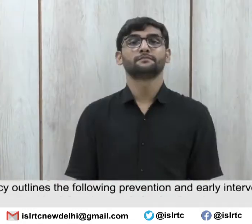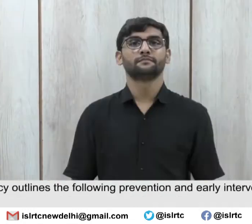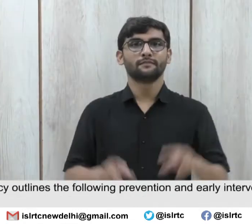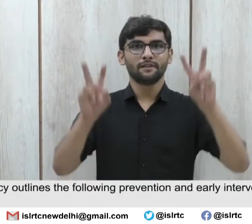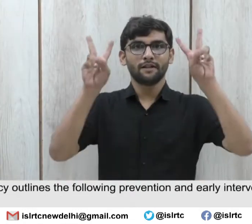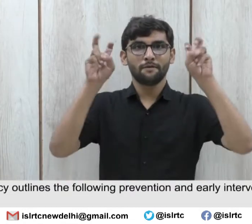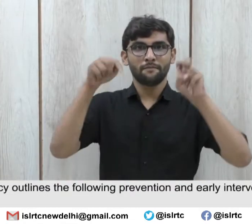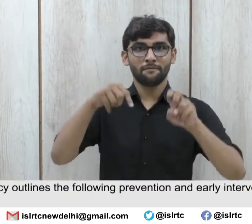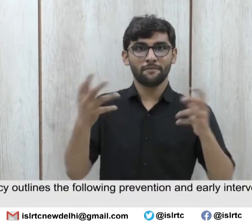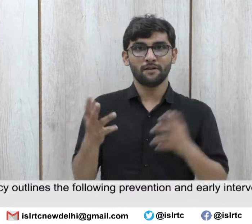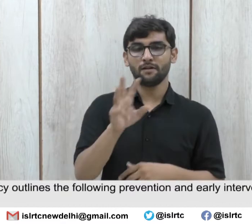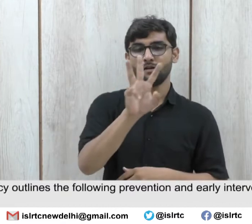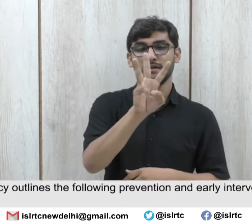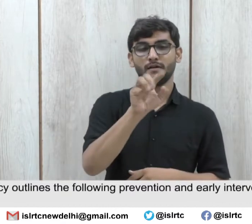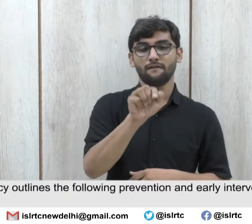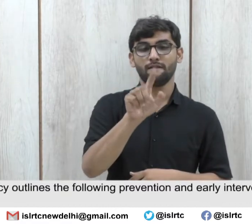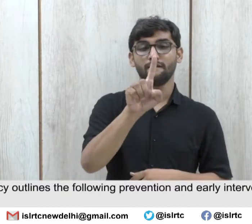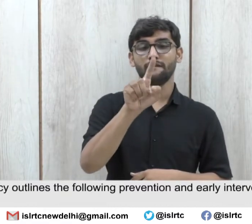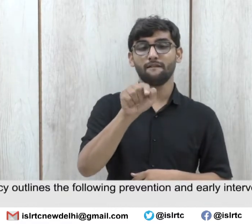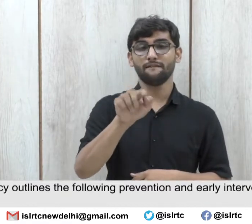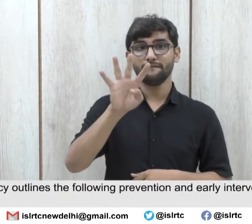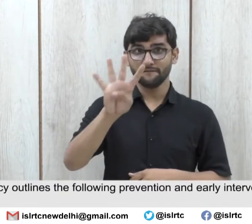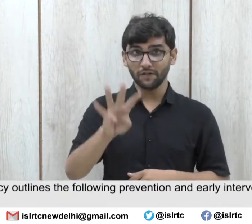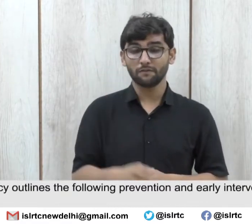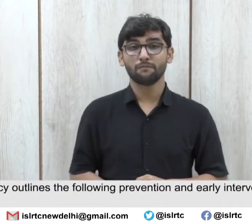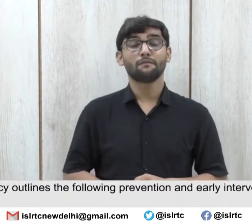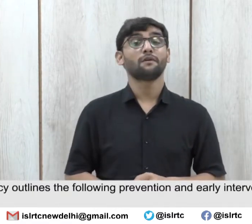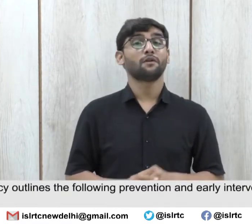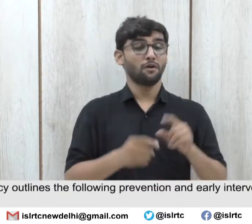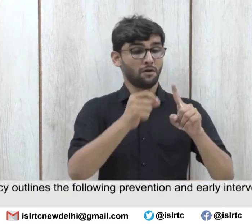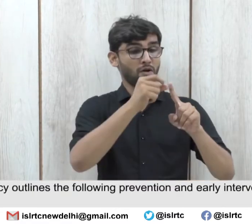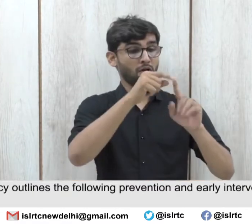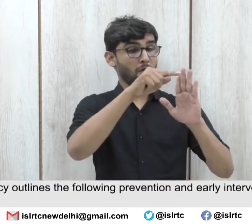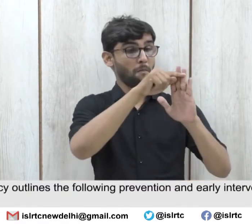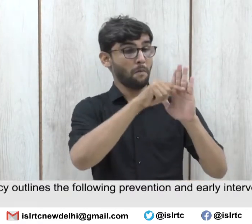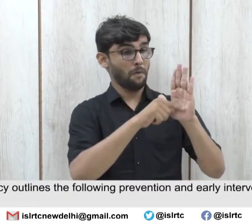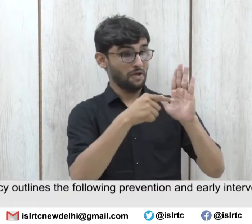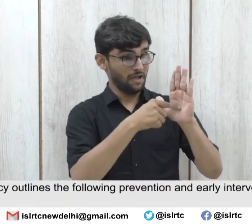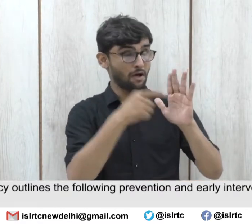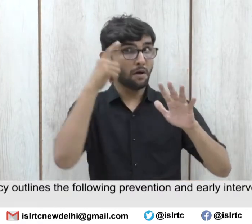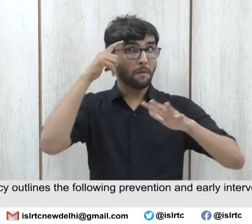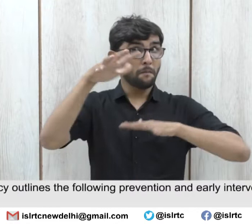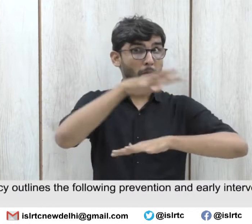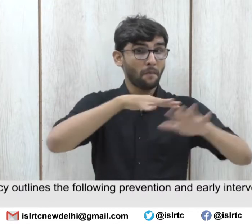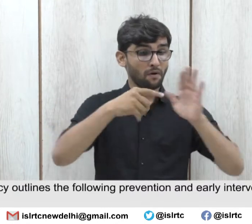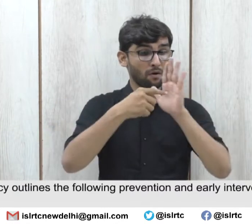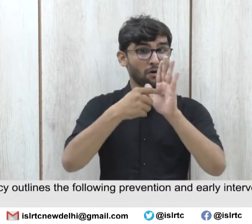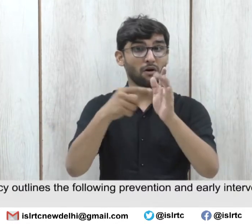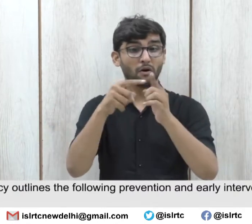3.1.4 The policy outlines the following